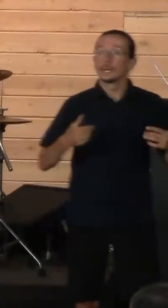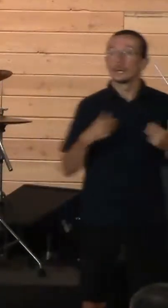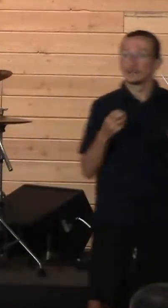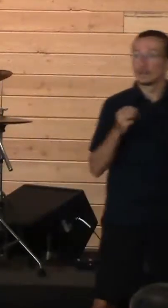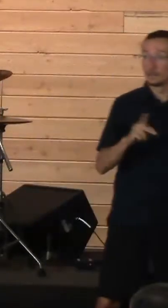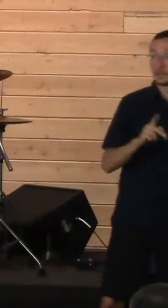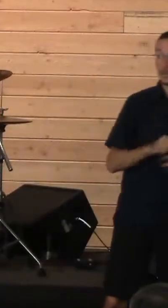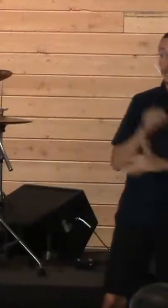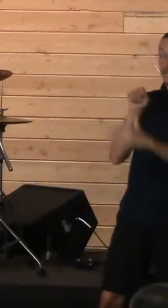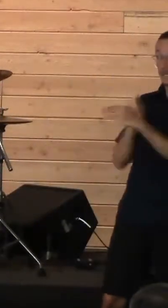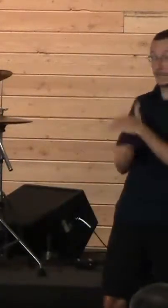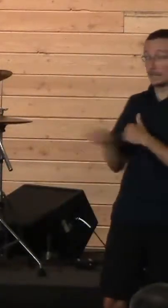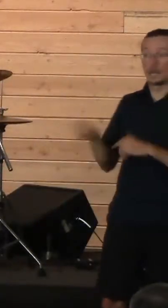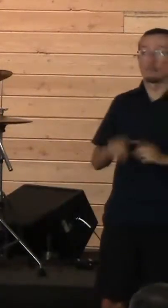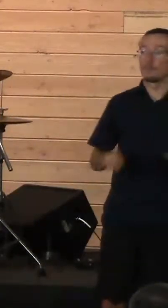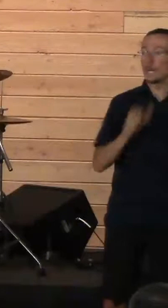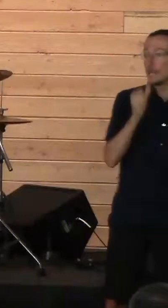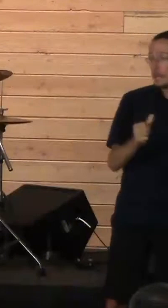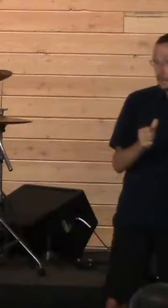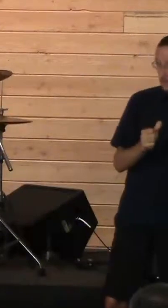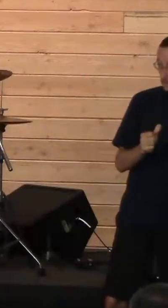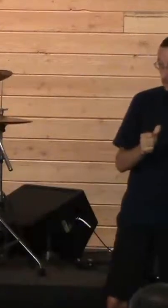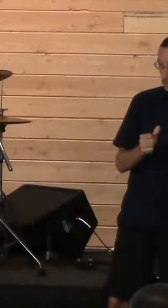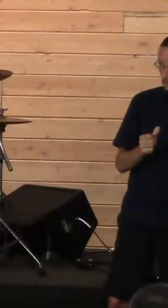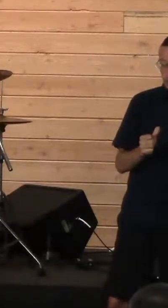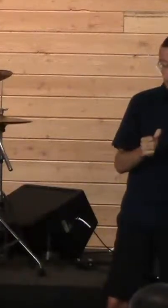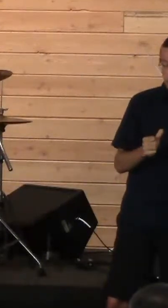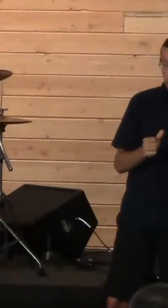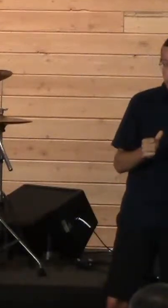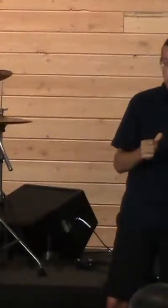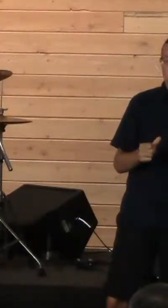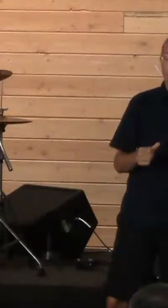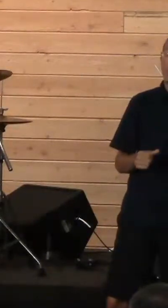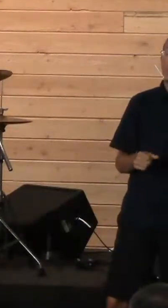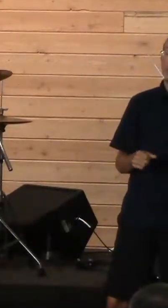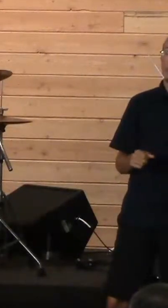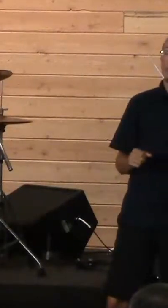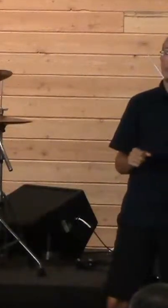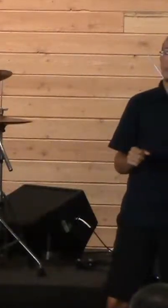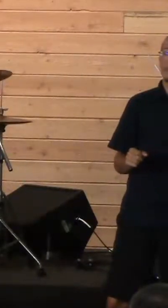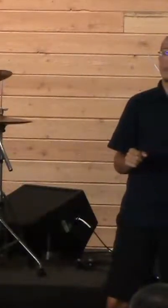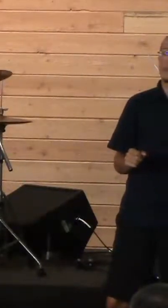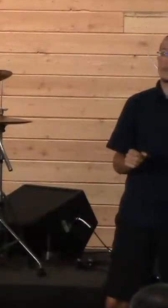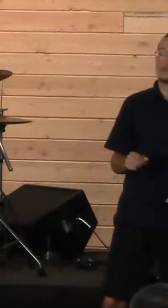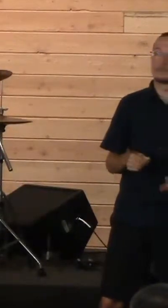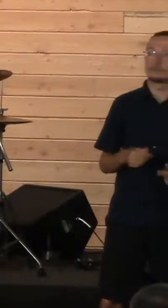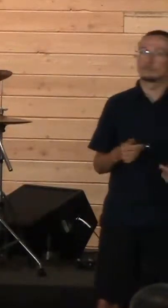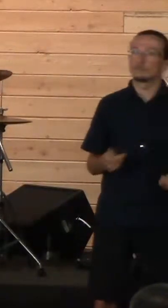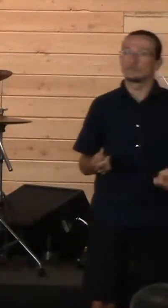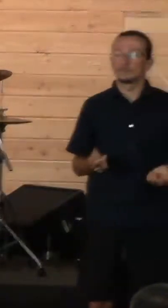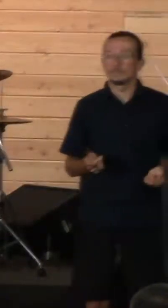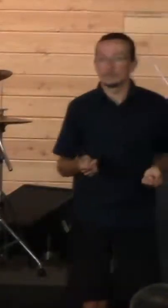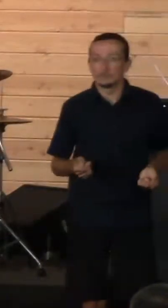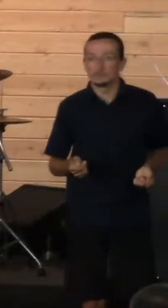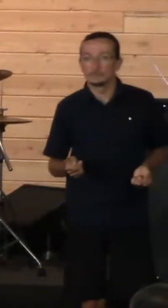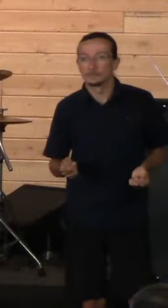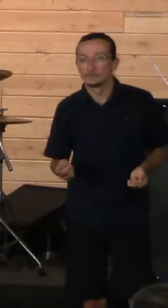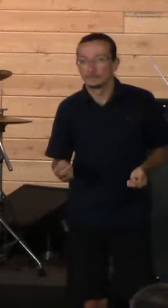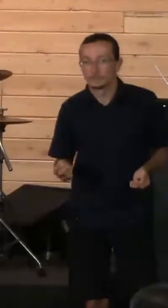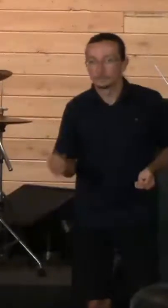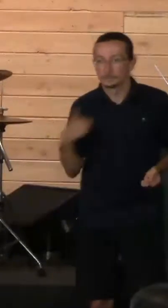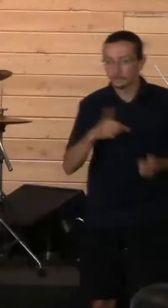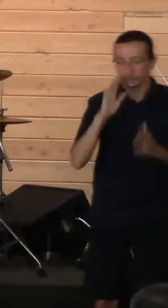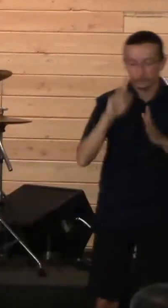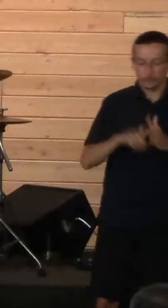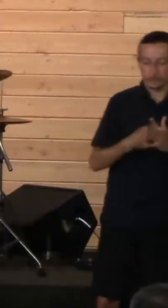kill Saul and doesn't do it, and so we're gonna pick up in 1